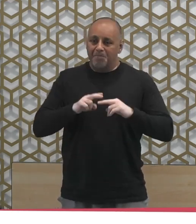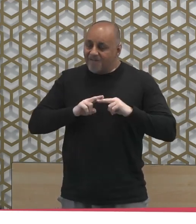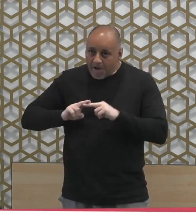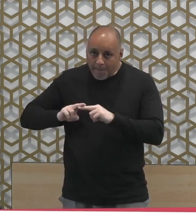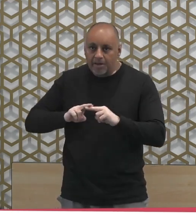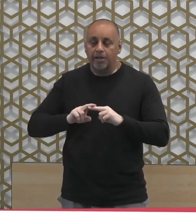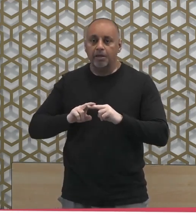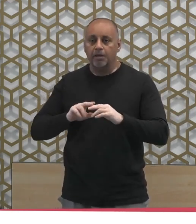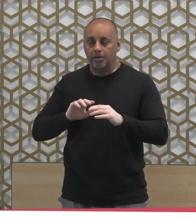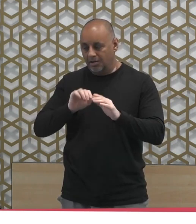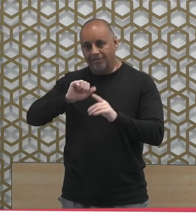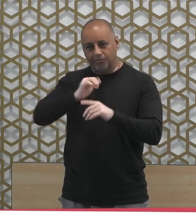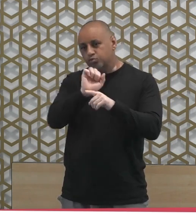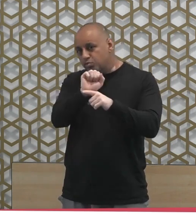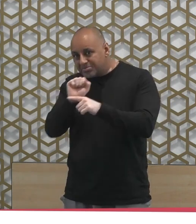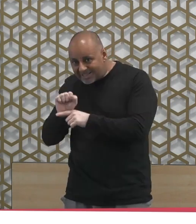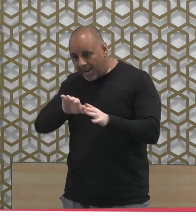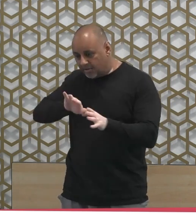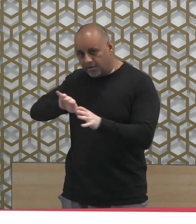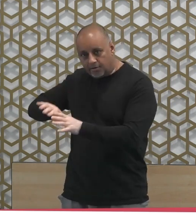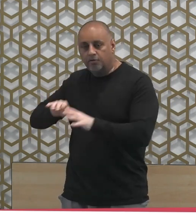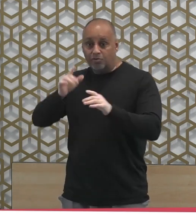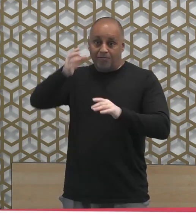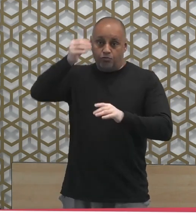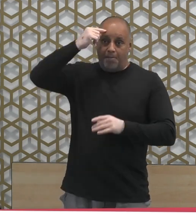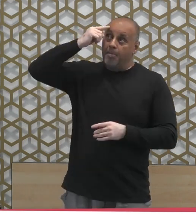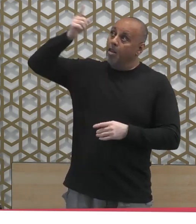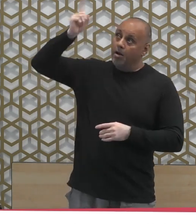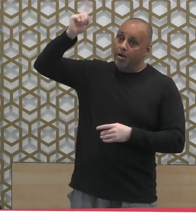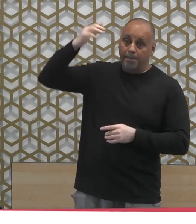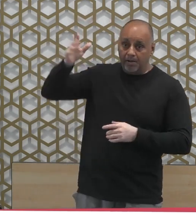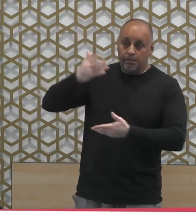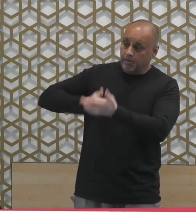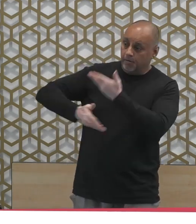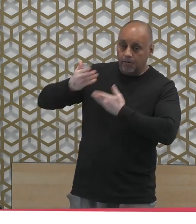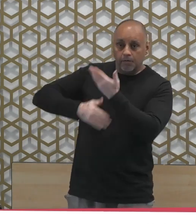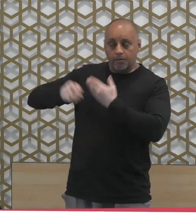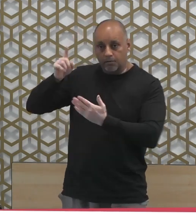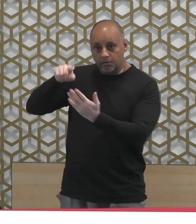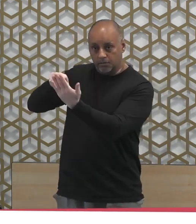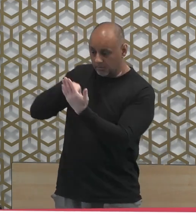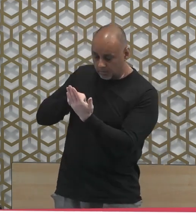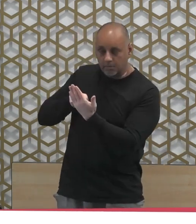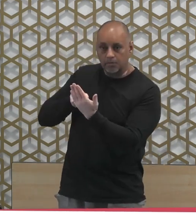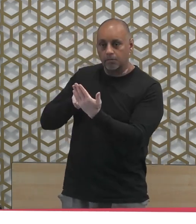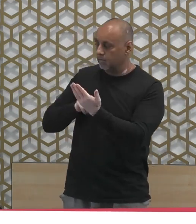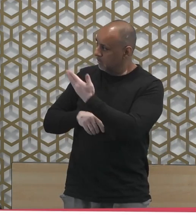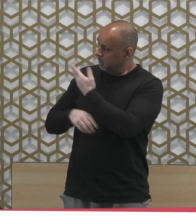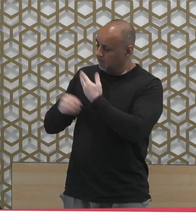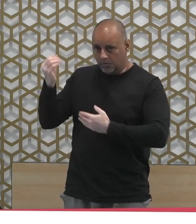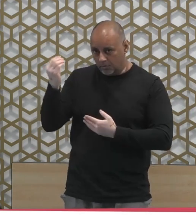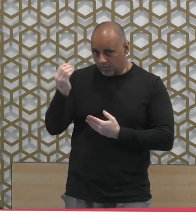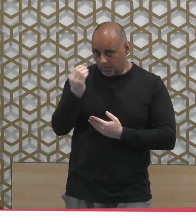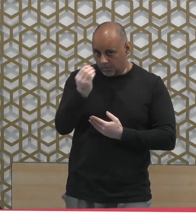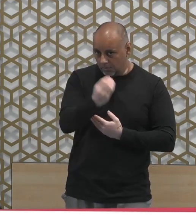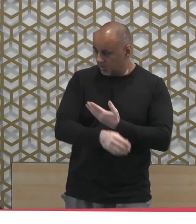you protect yourself you remember what Allah subhanahu wa ta'ala he told you Ya ayyuhal ladheena amanu quoo an anfusakum wa